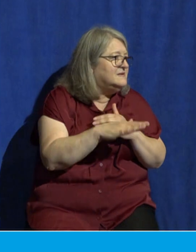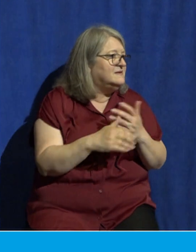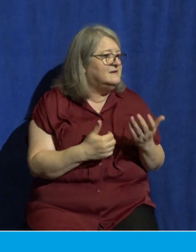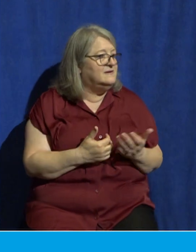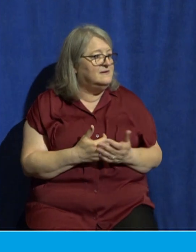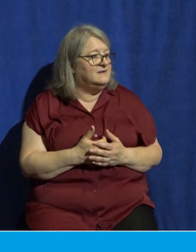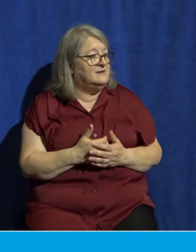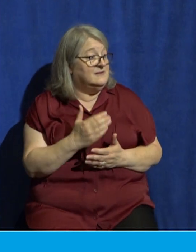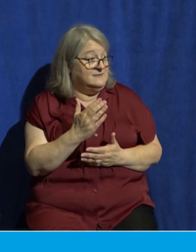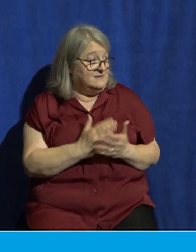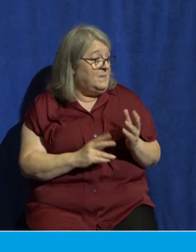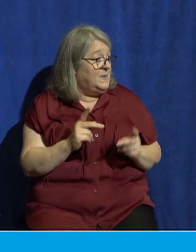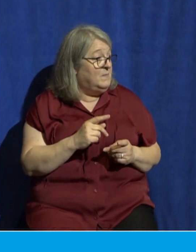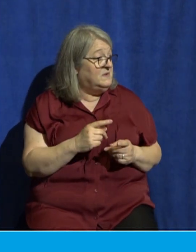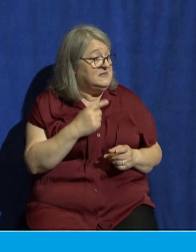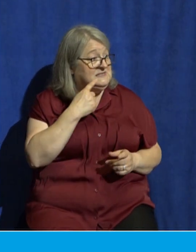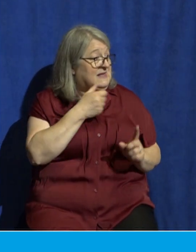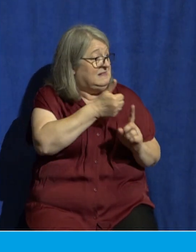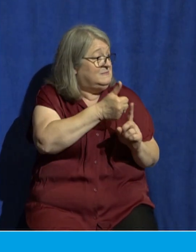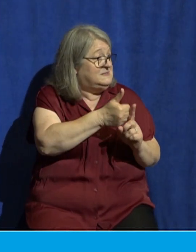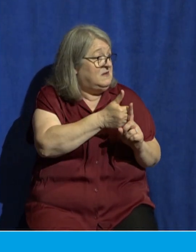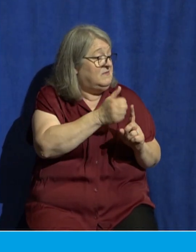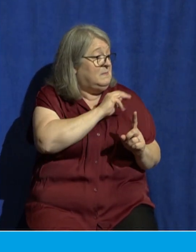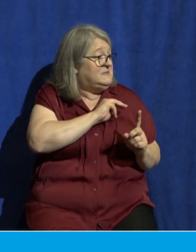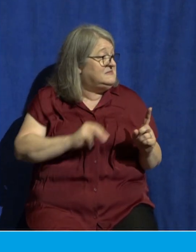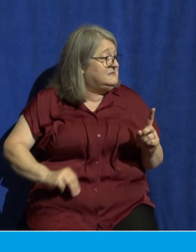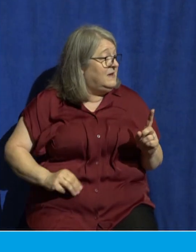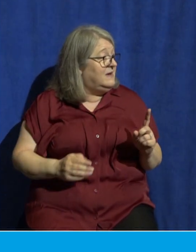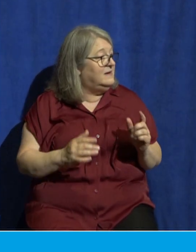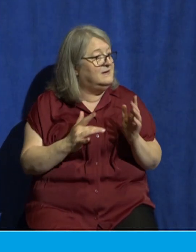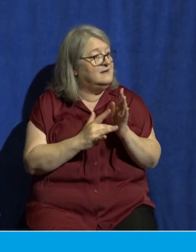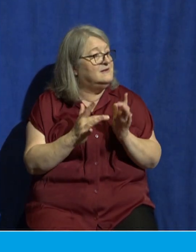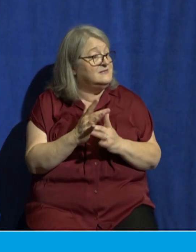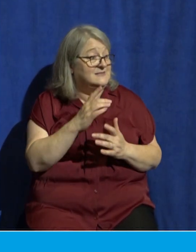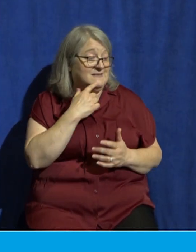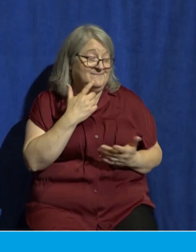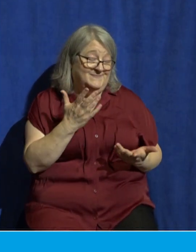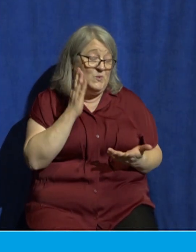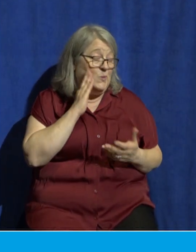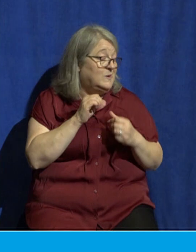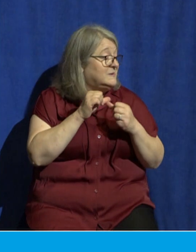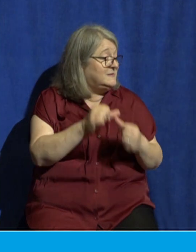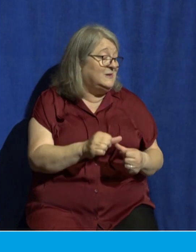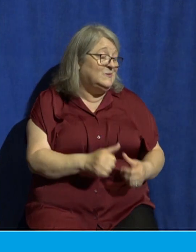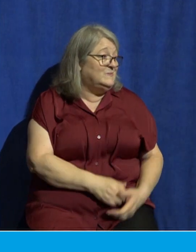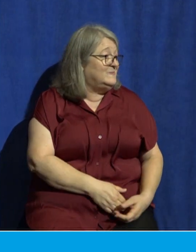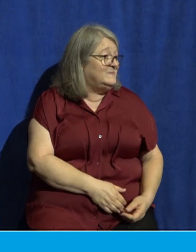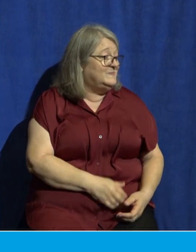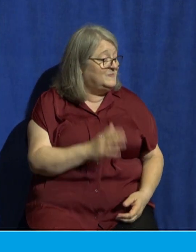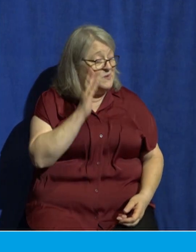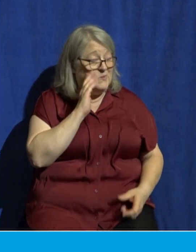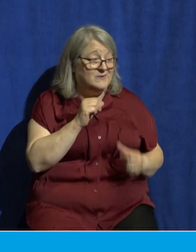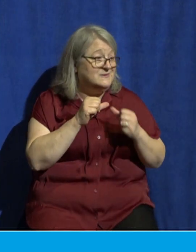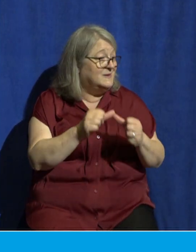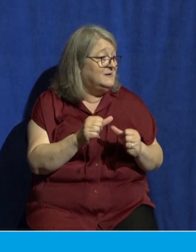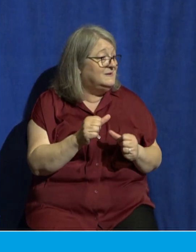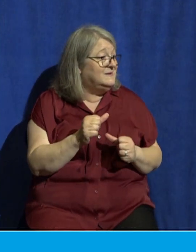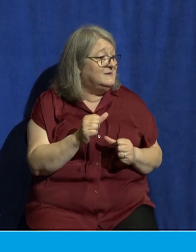the Messiah and Jesus says that's going to continue people will continue to show up teaching all kinds of